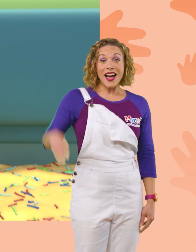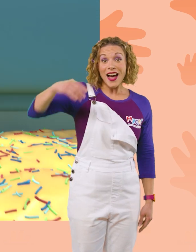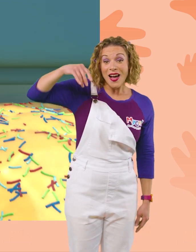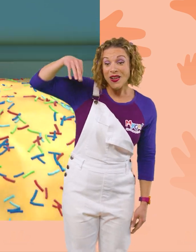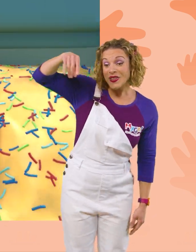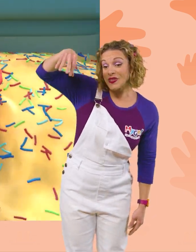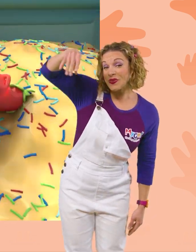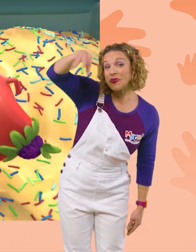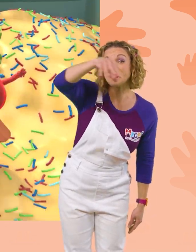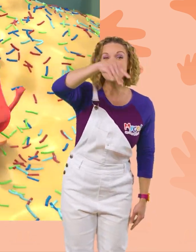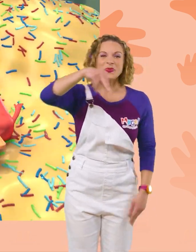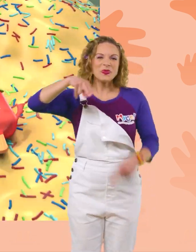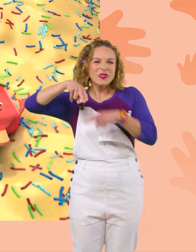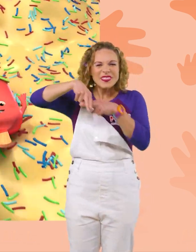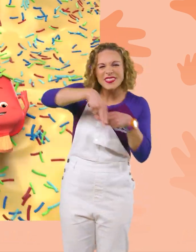We're sprinkle sliding!